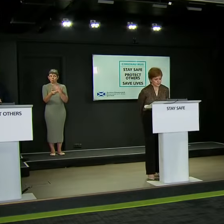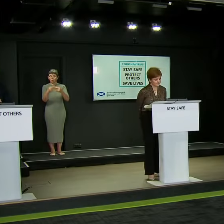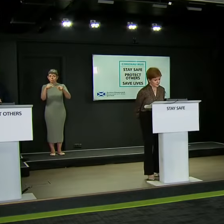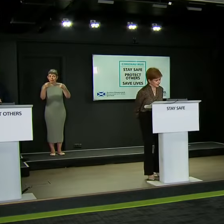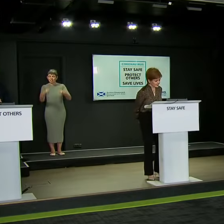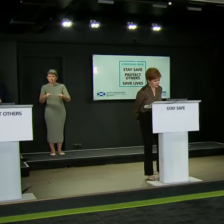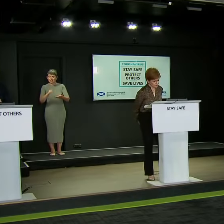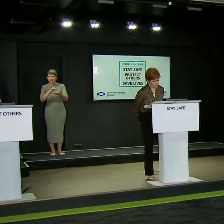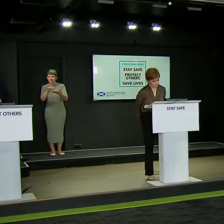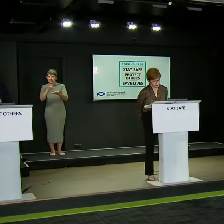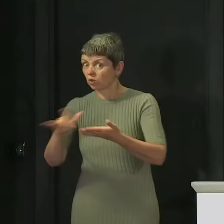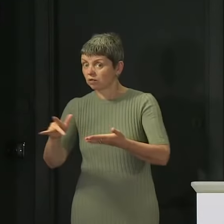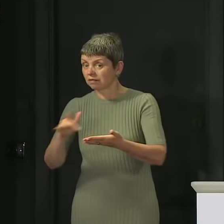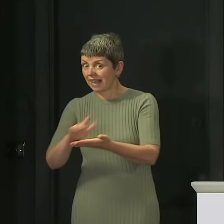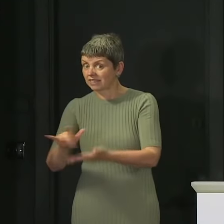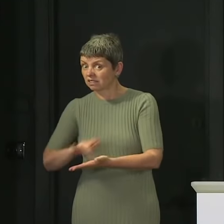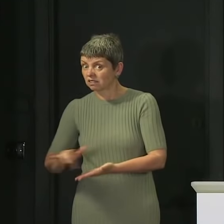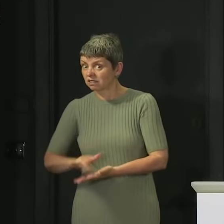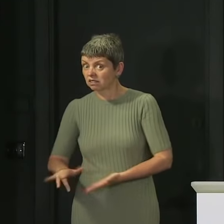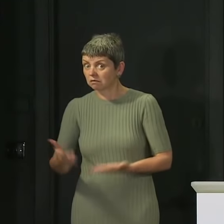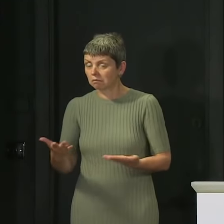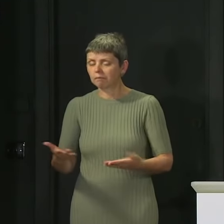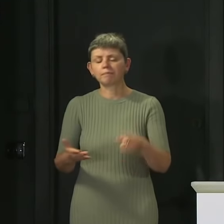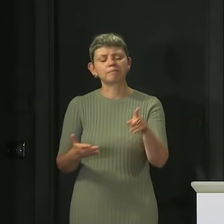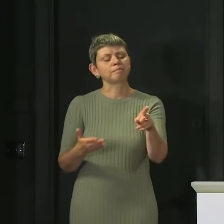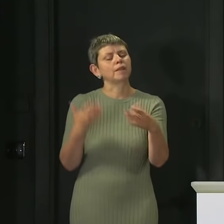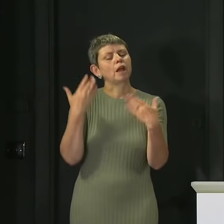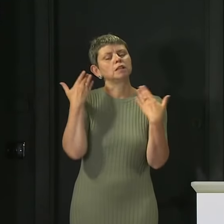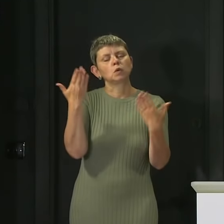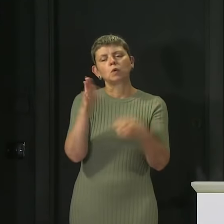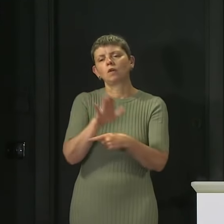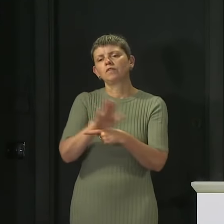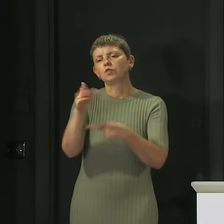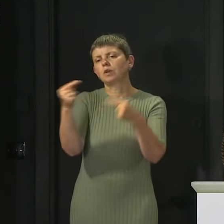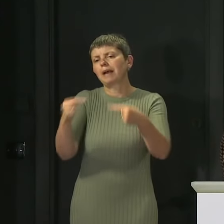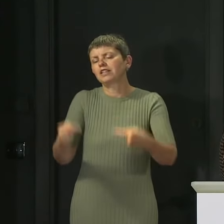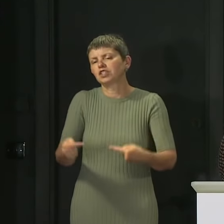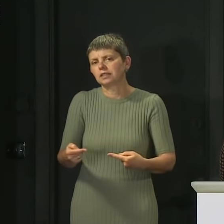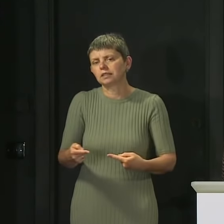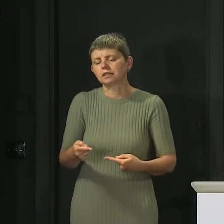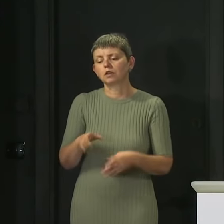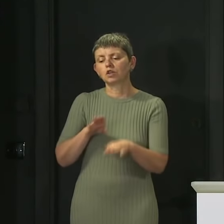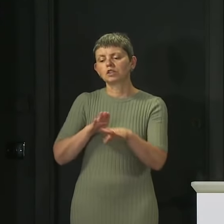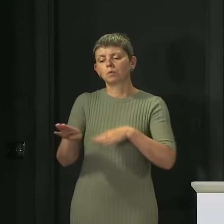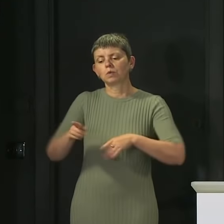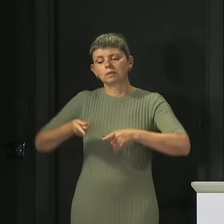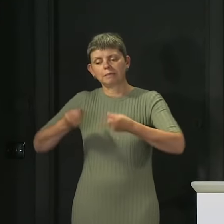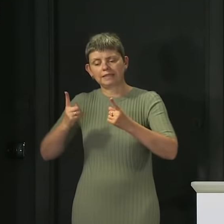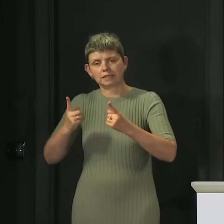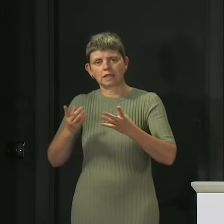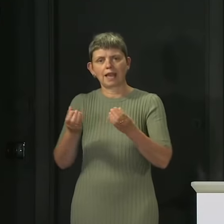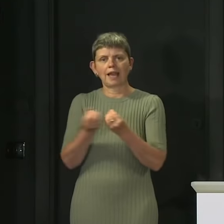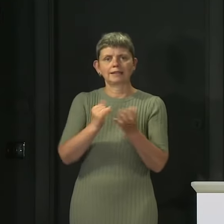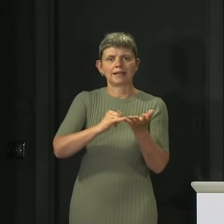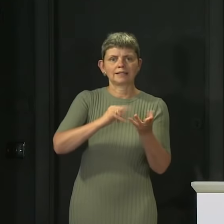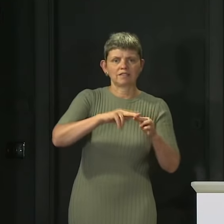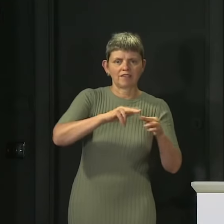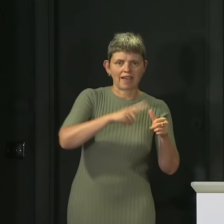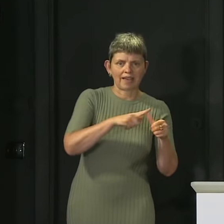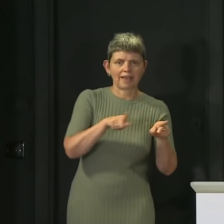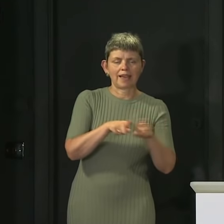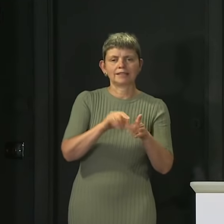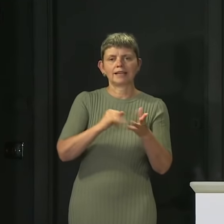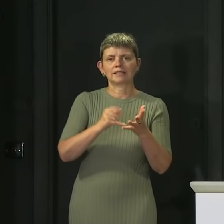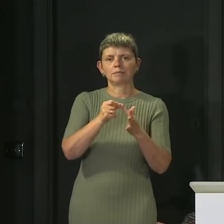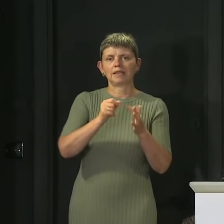I'm not going to speculate on future fixtures. was a meeting this morning involving the Sports Minister with the SFA and the SPFL